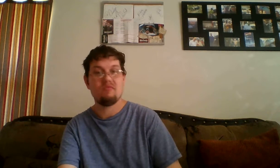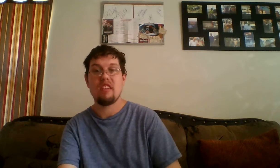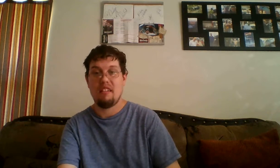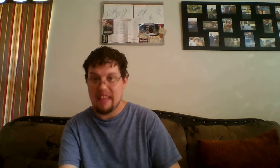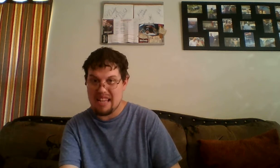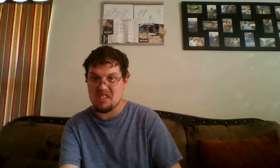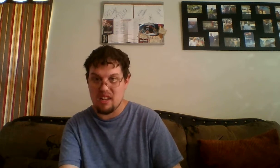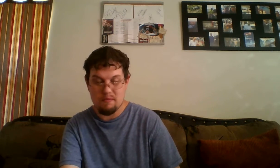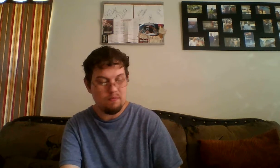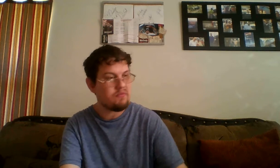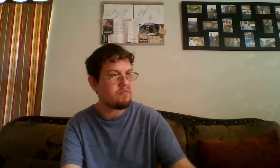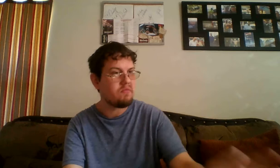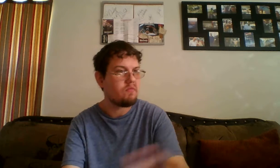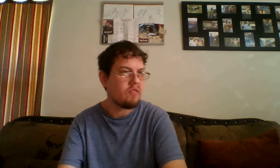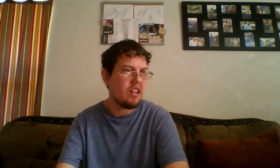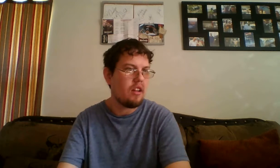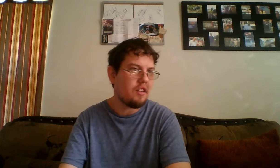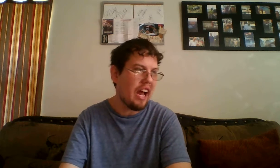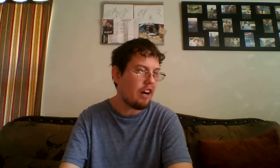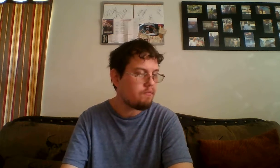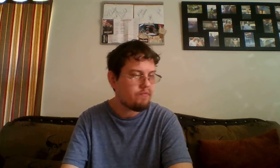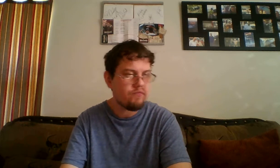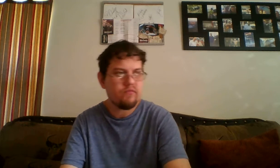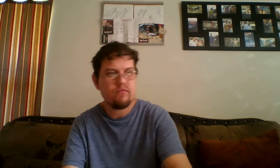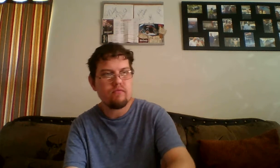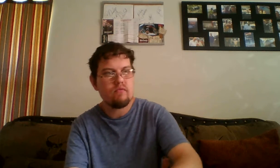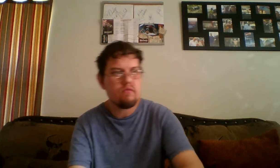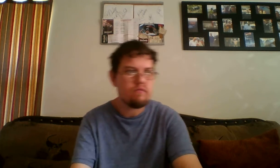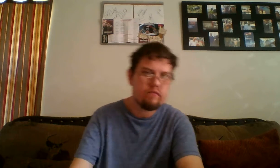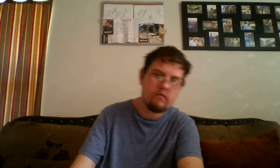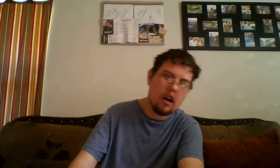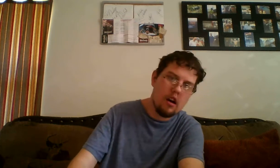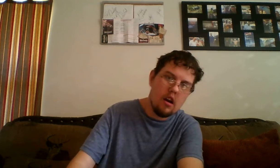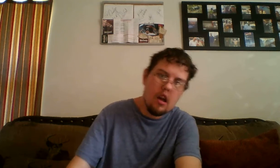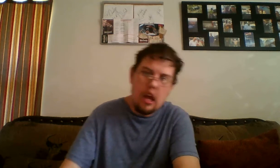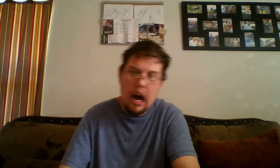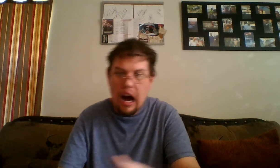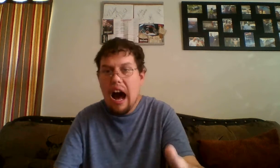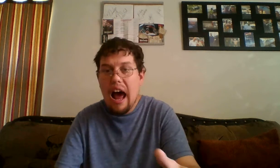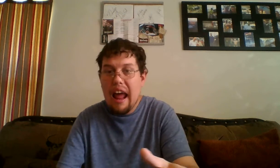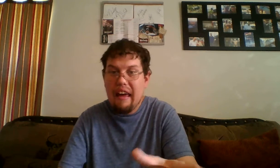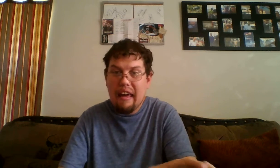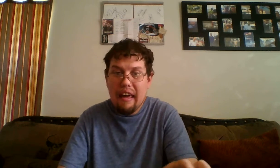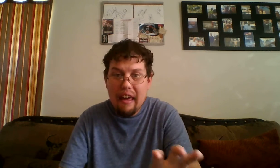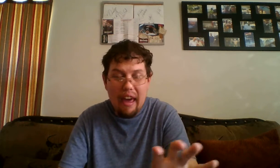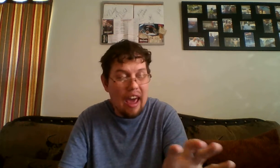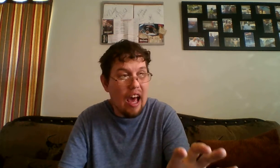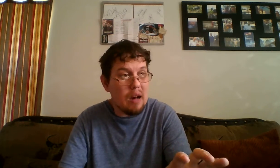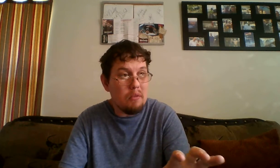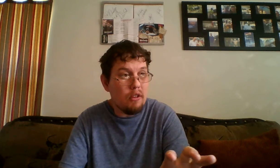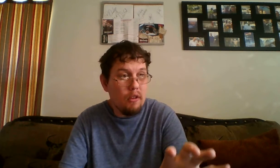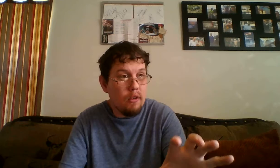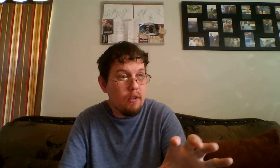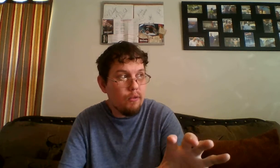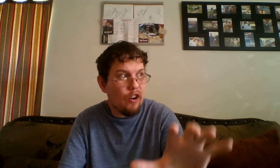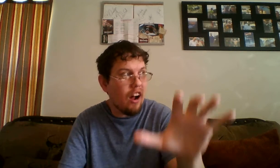That's it. Now, I am from